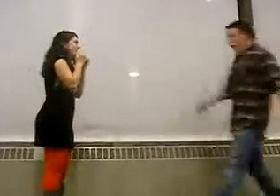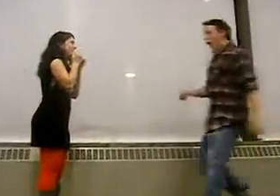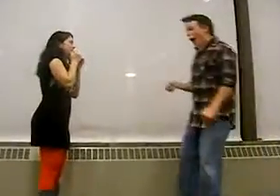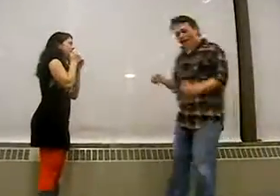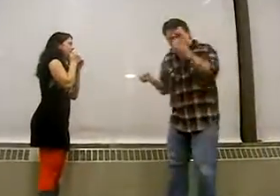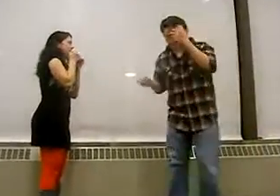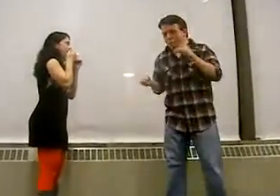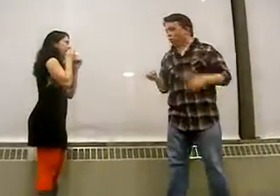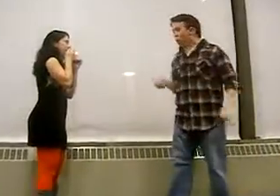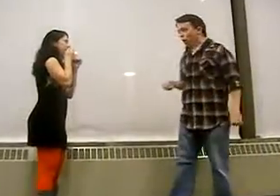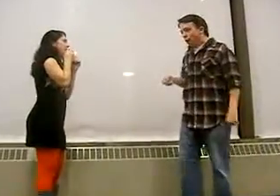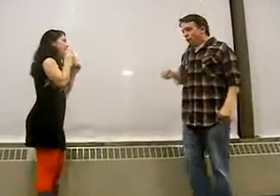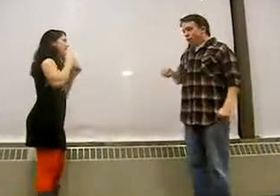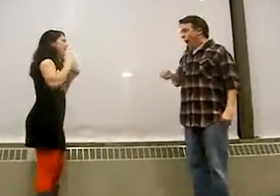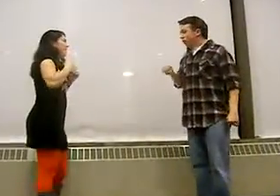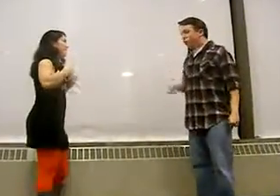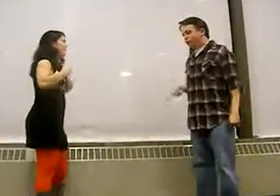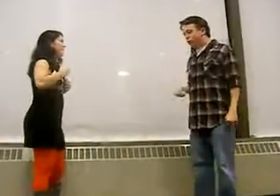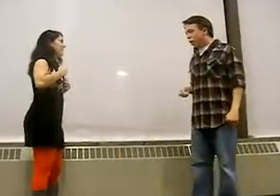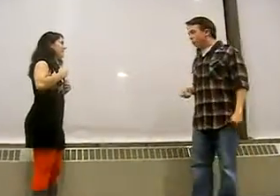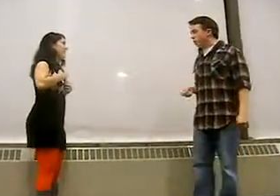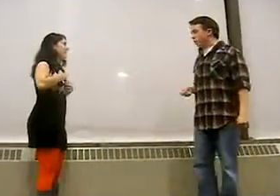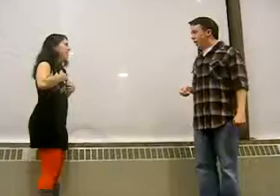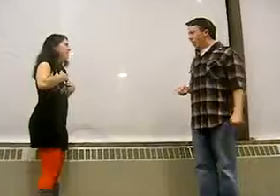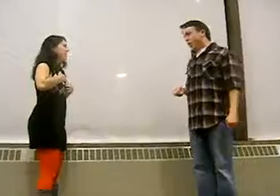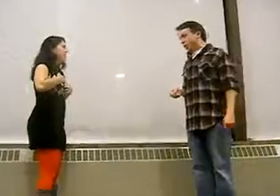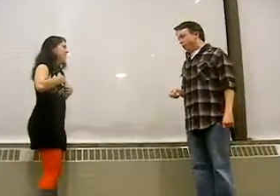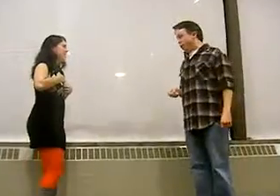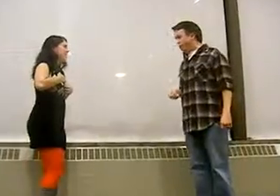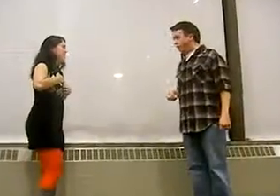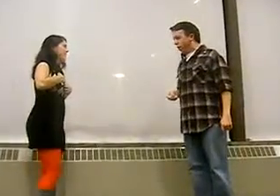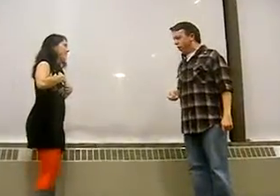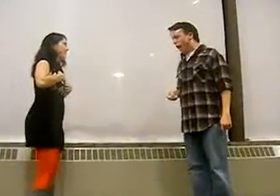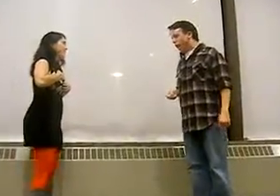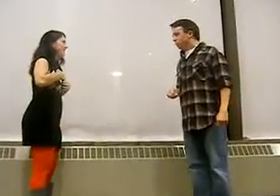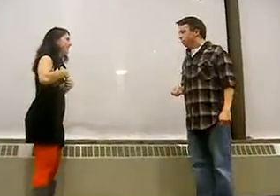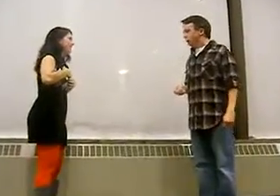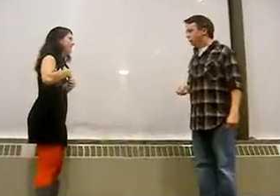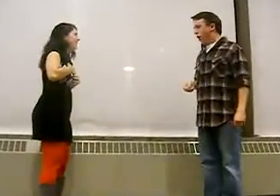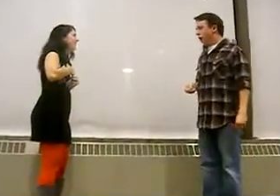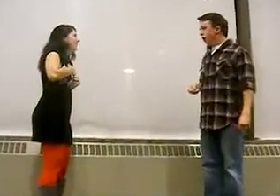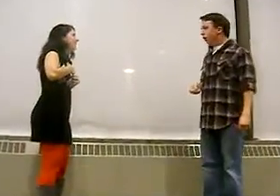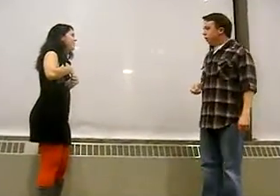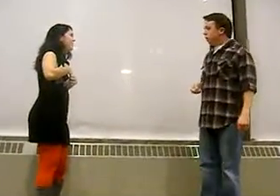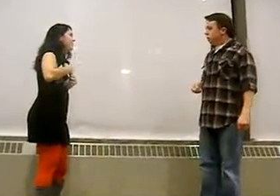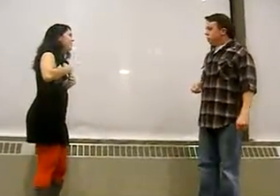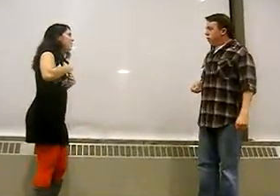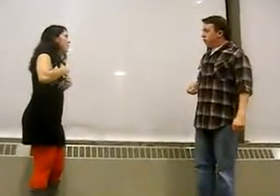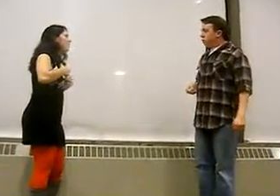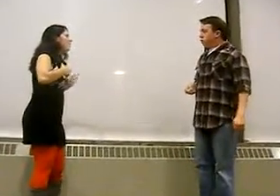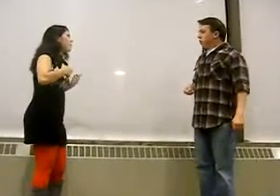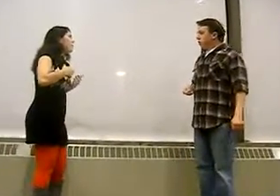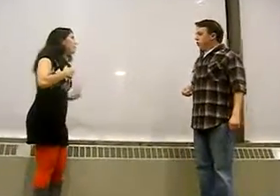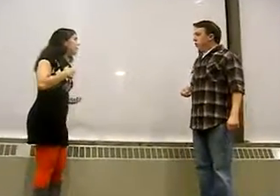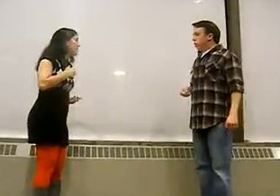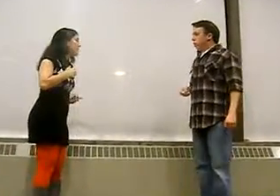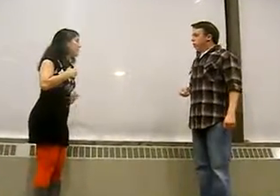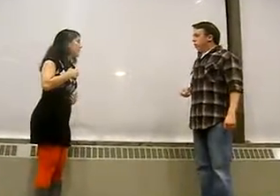I just, I'm sorry! I love you so much that it makes me hurt sometimes in my heart. Why would you yell at me like